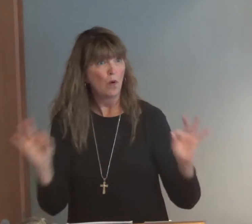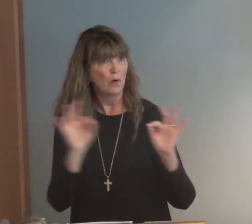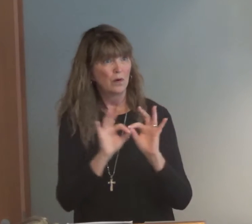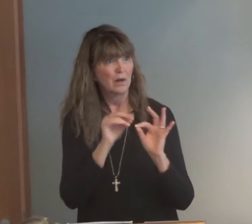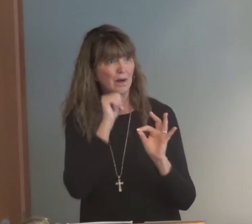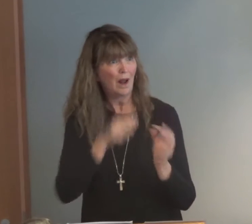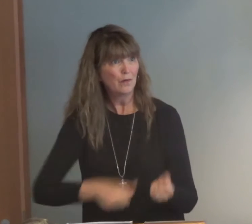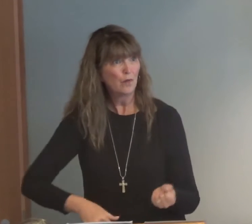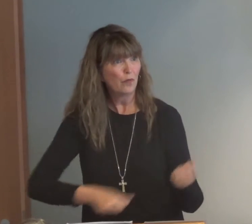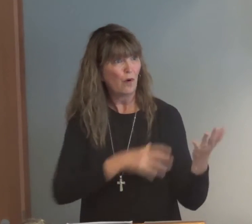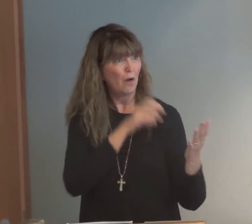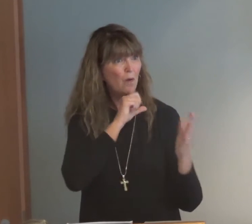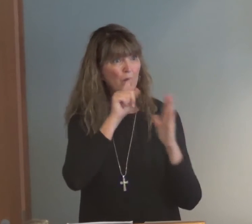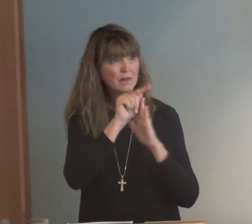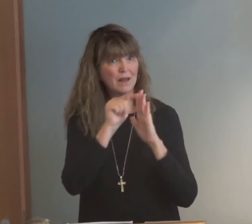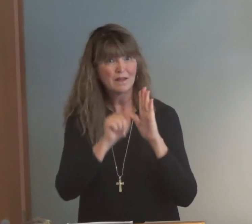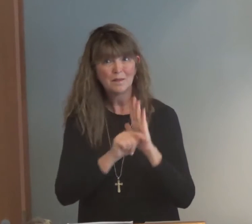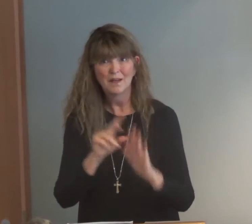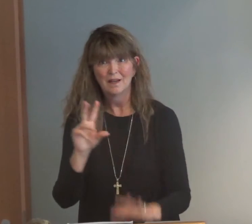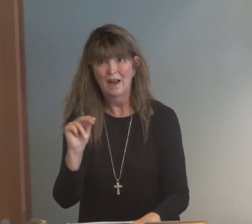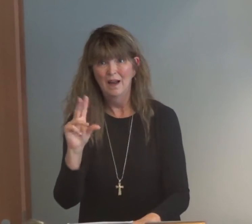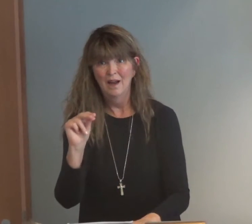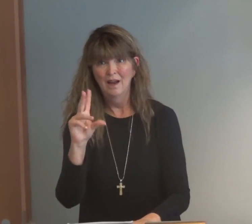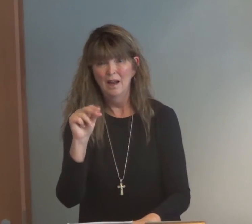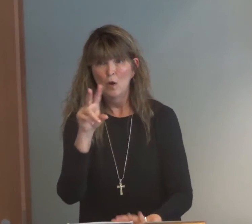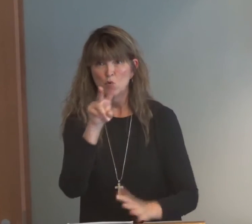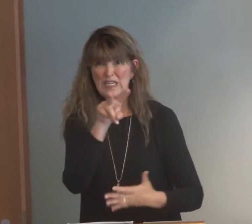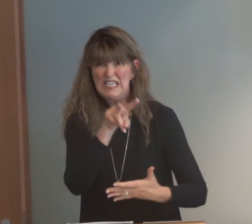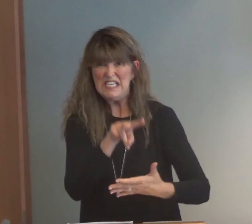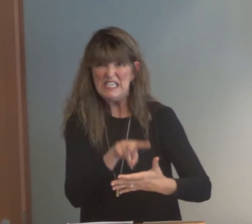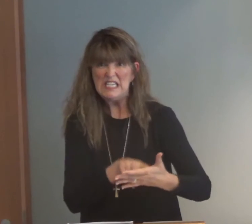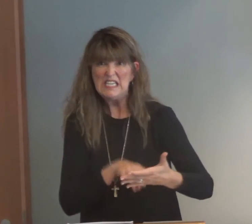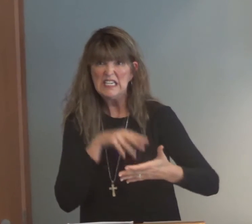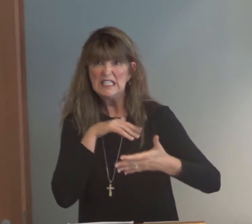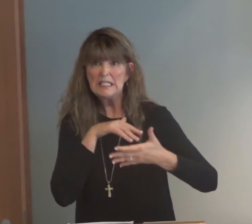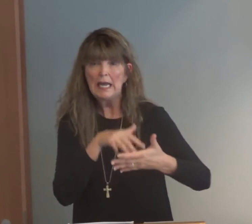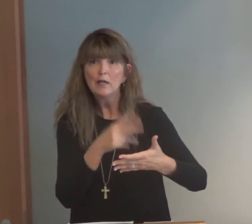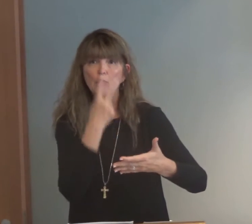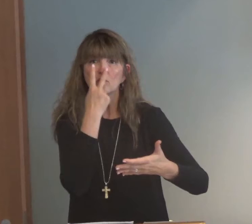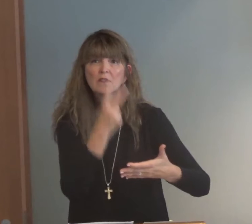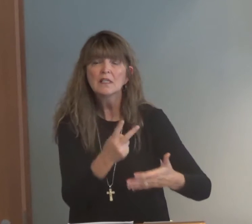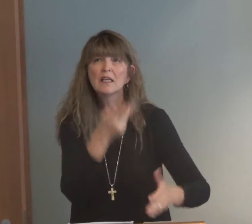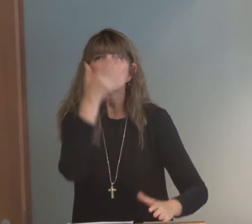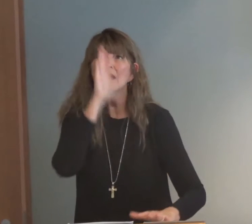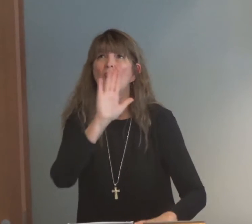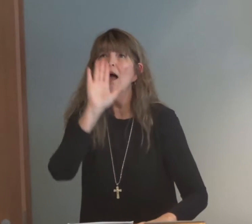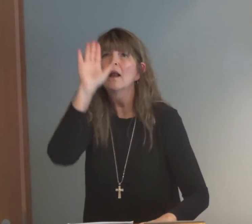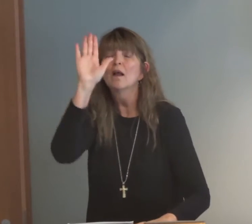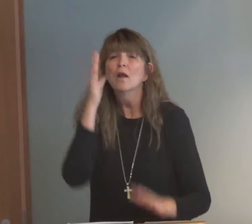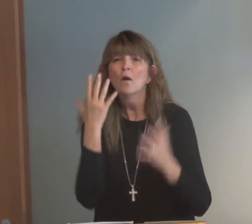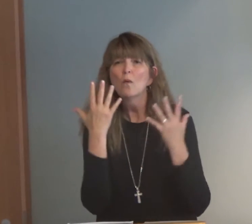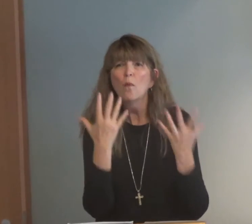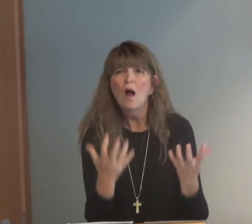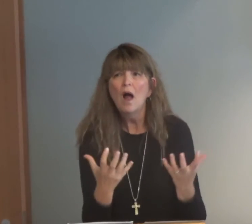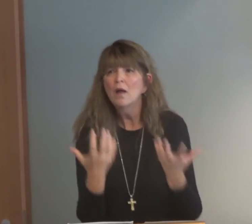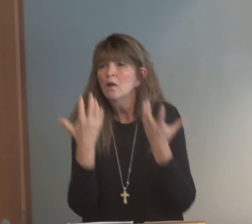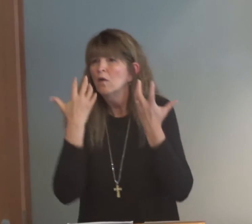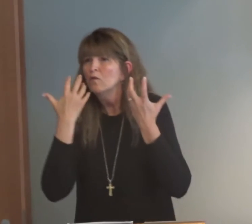And that's why it's so important that we do not discard the Old Testament. We need to read and